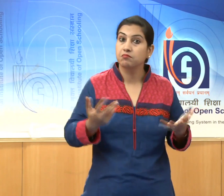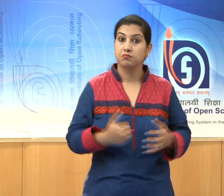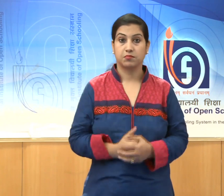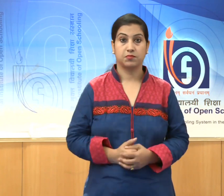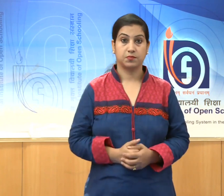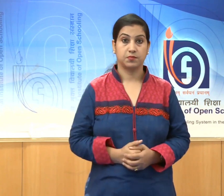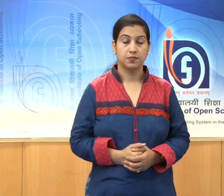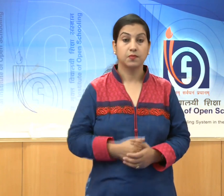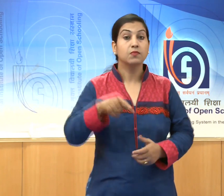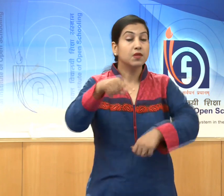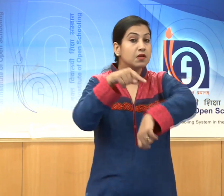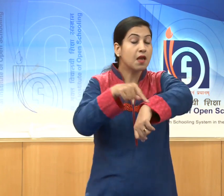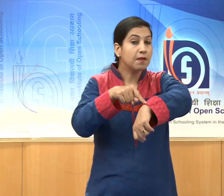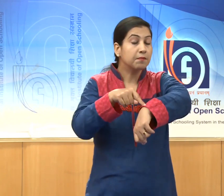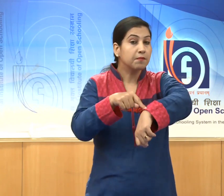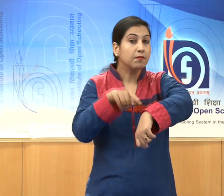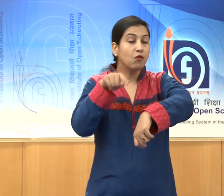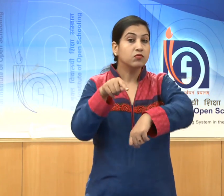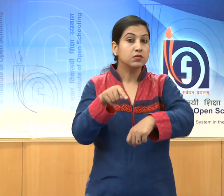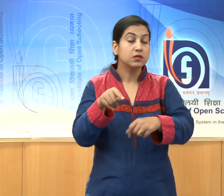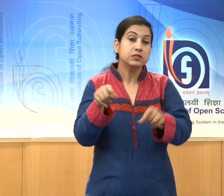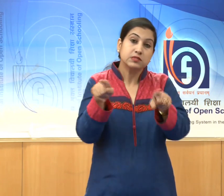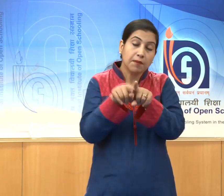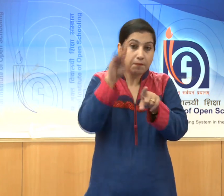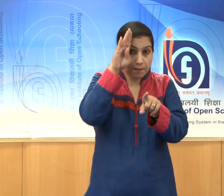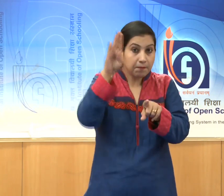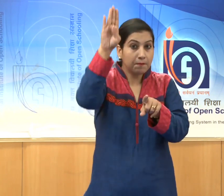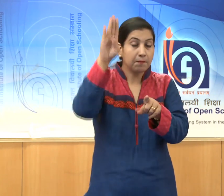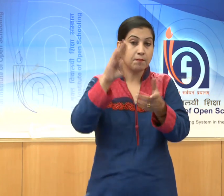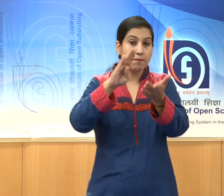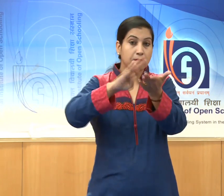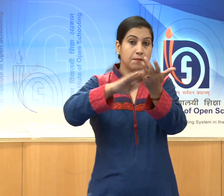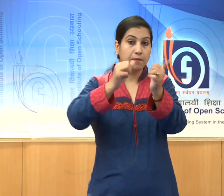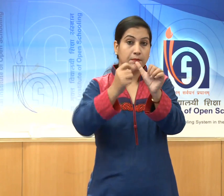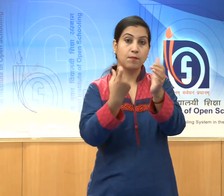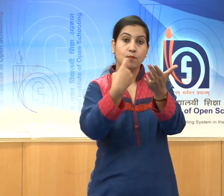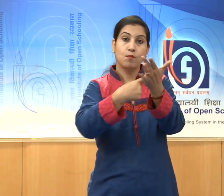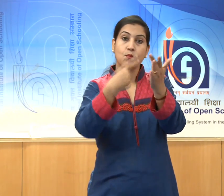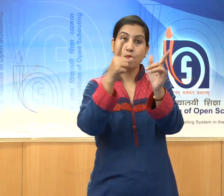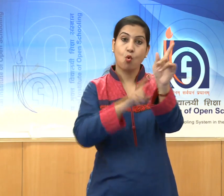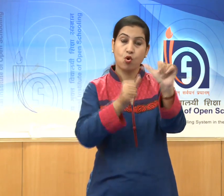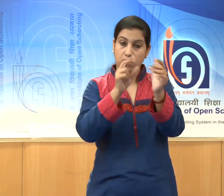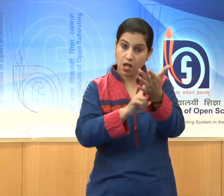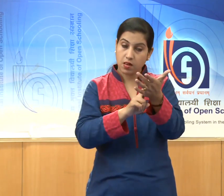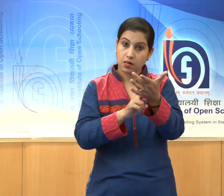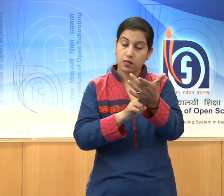the time of the Mauryan dynasty, which was founded